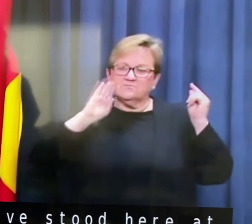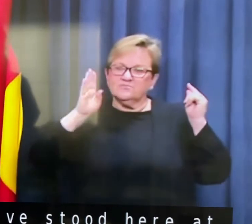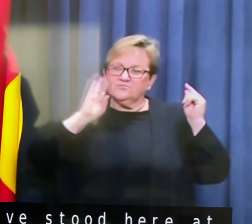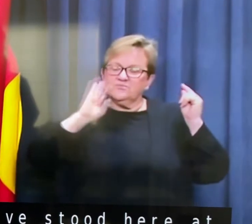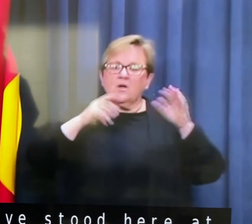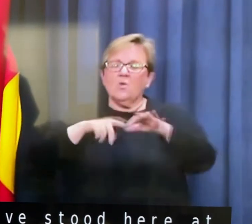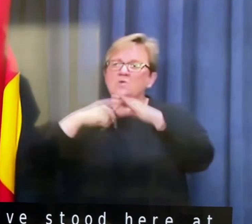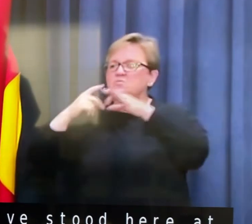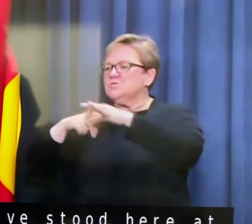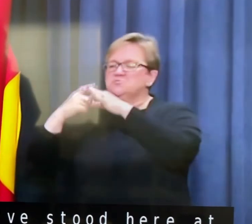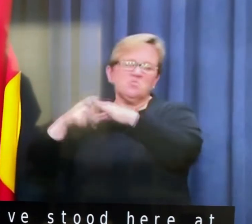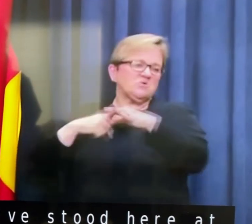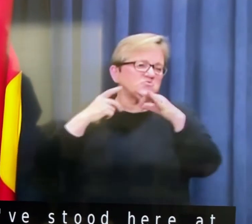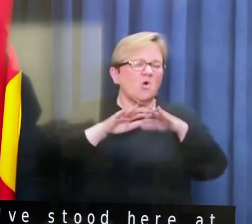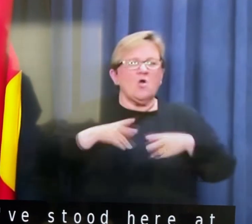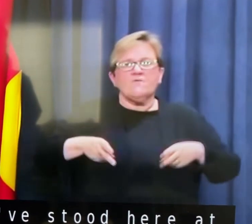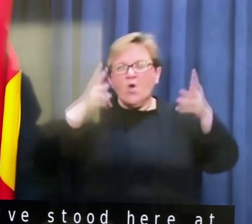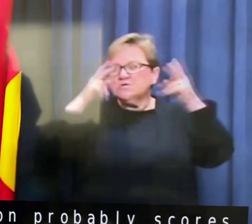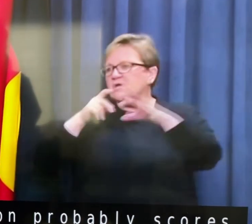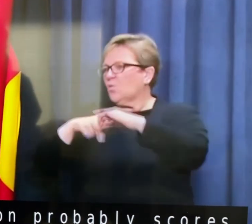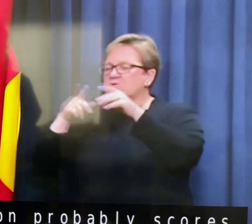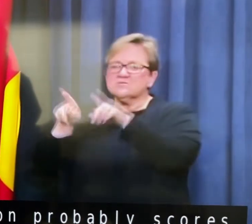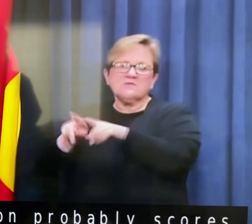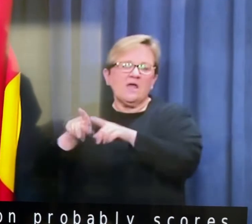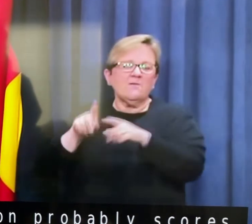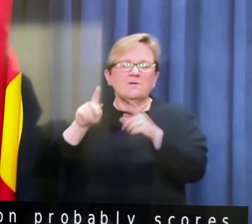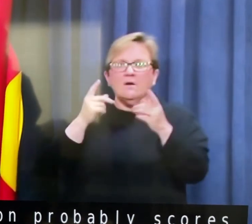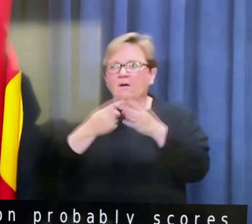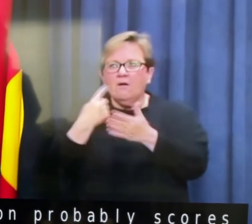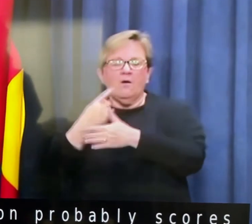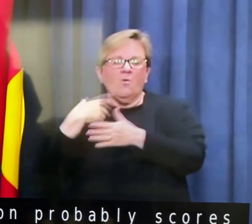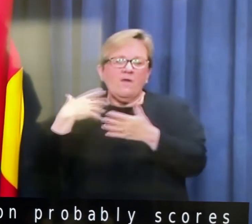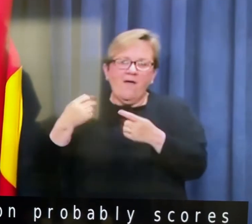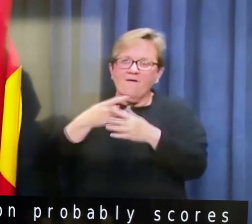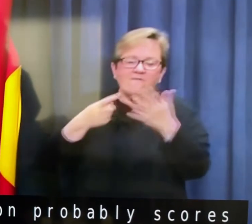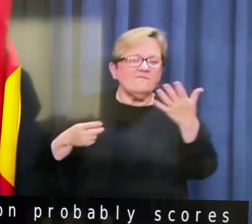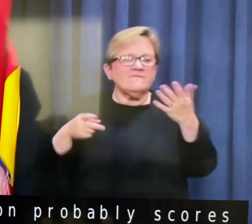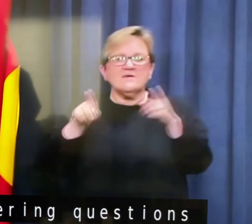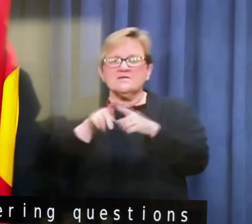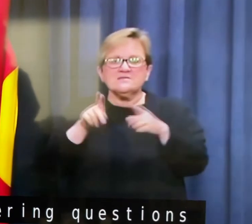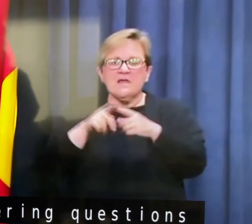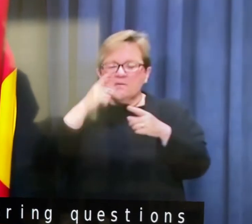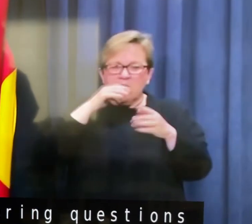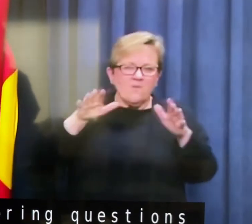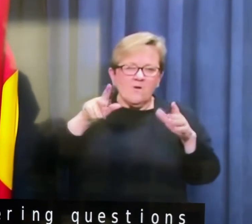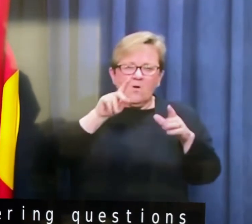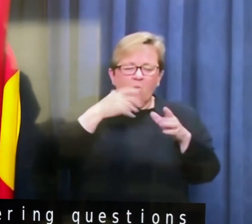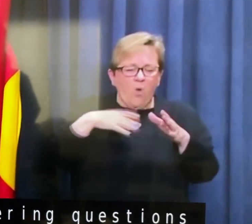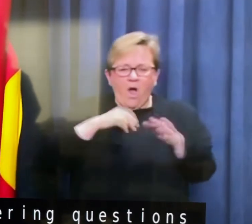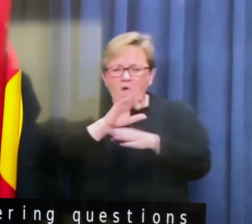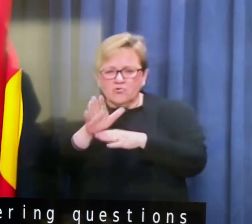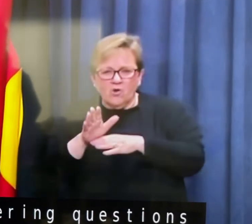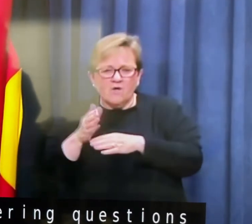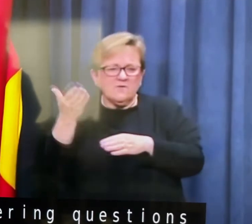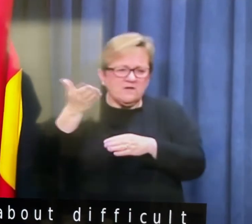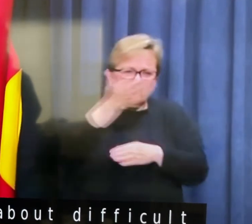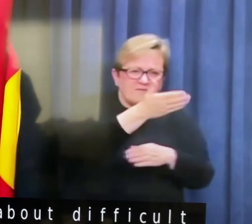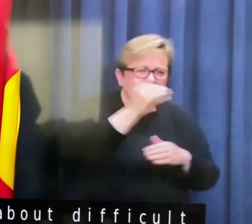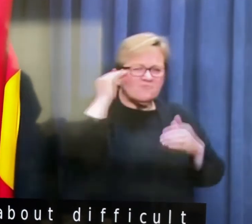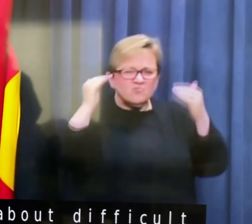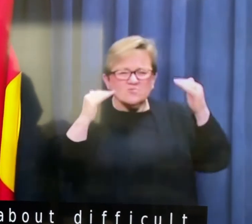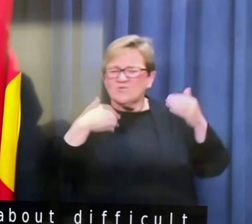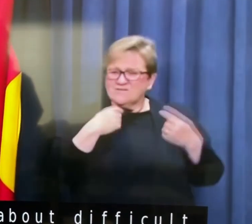Answering questions about hotels and, um, about difficulties we face there. About transmission where we can't explain from room to room.